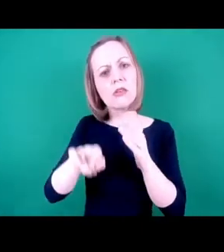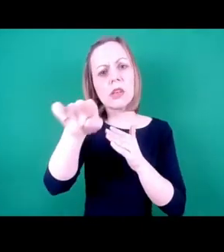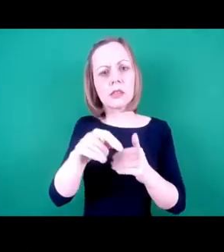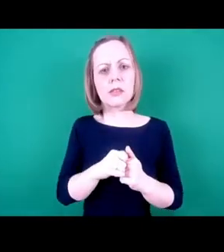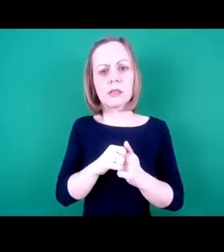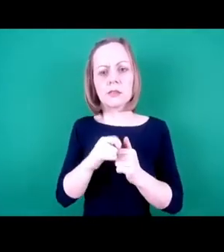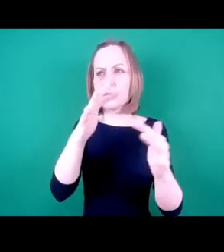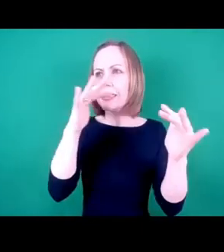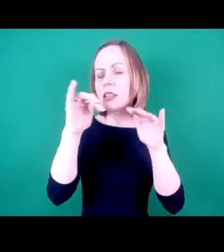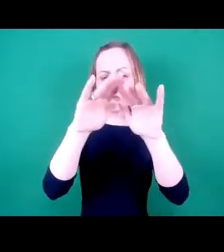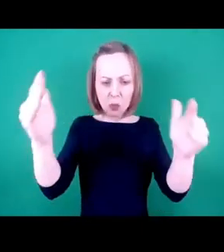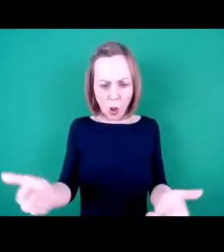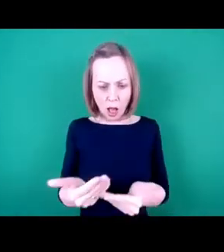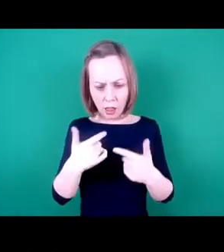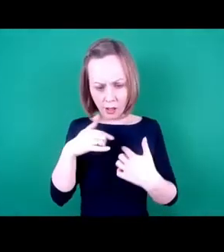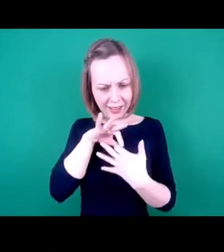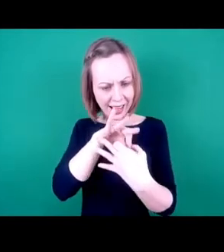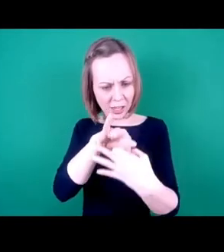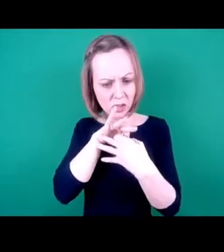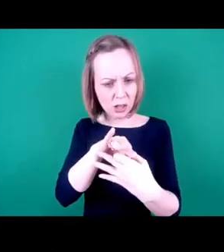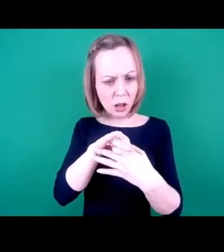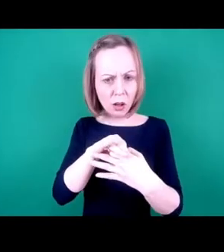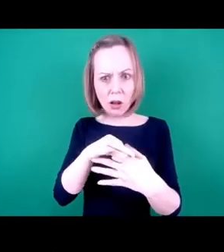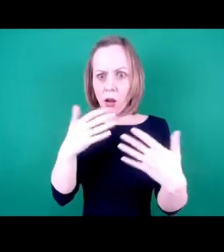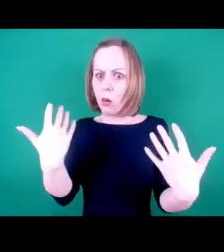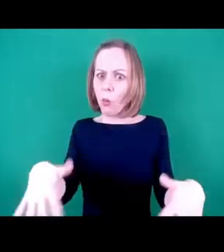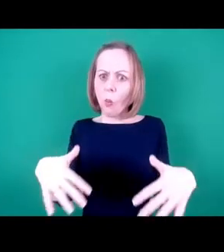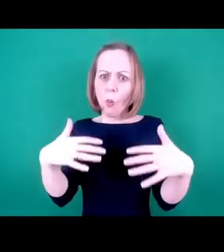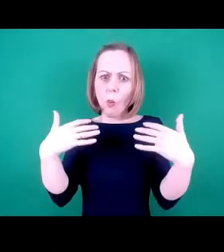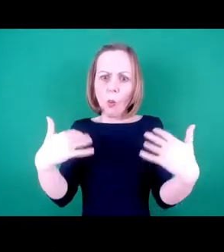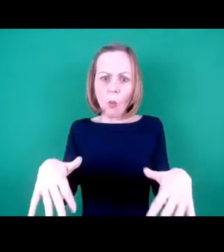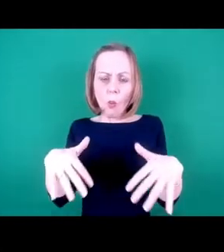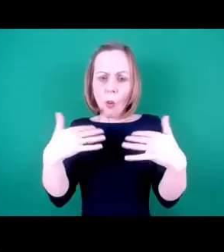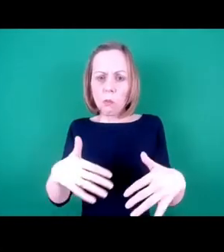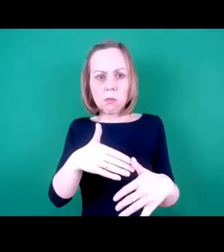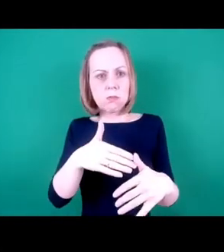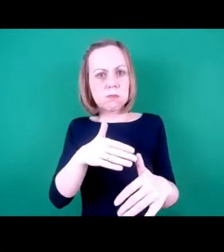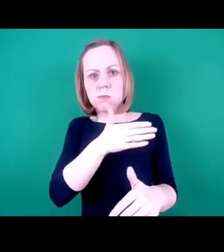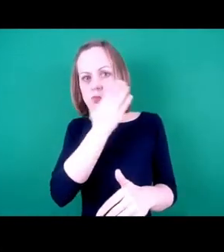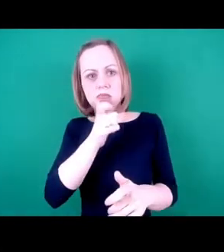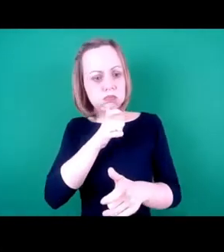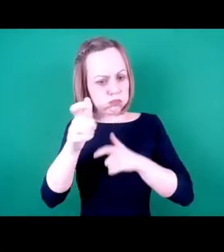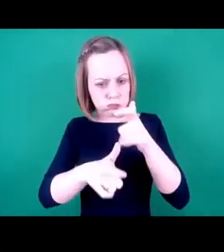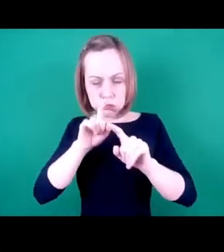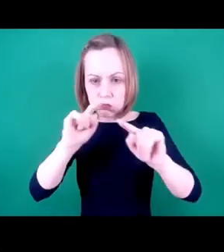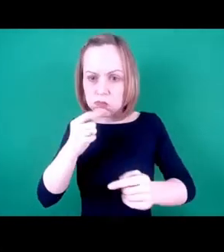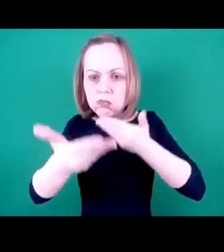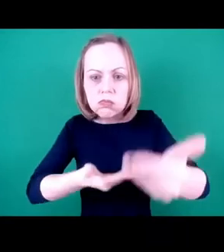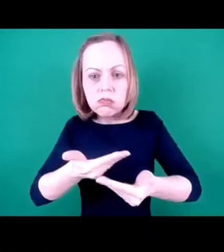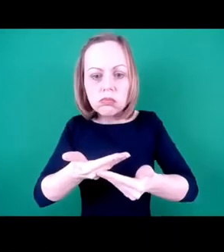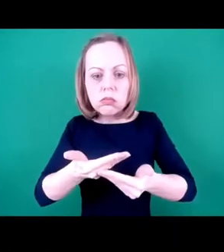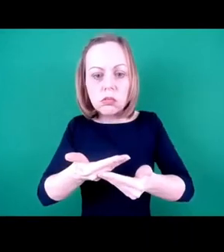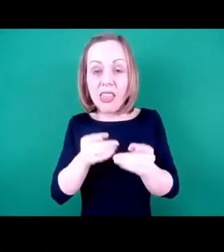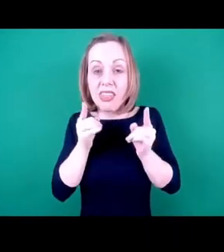sensory world can feel vast and expansive. It is beyond words. This is supremely exciting to us